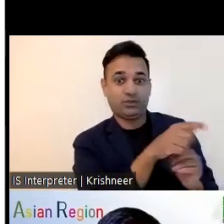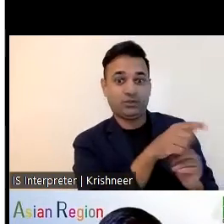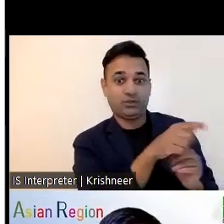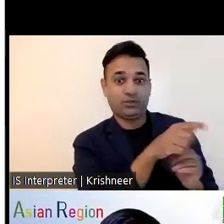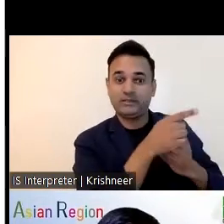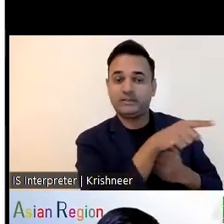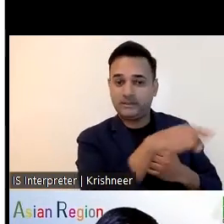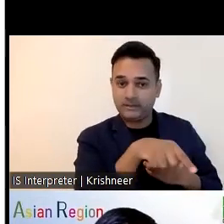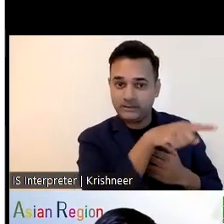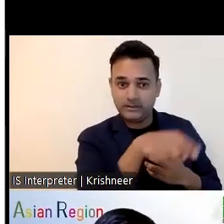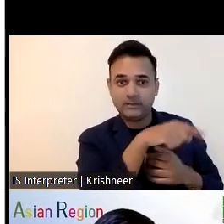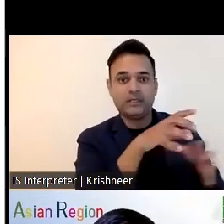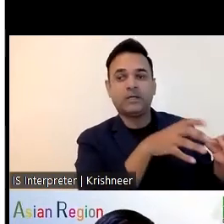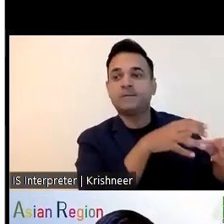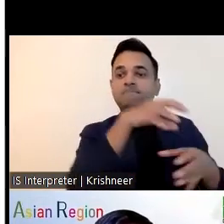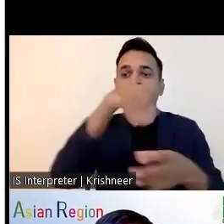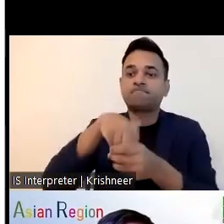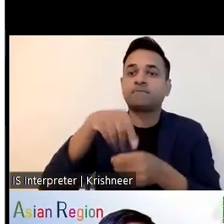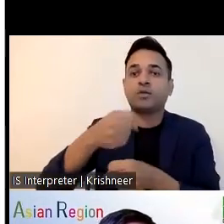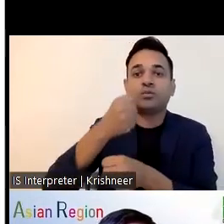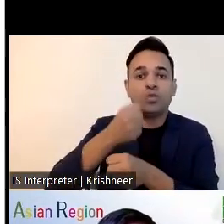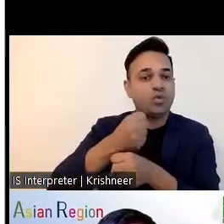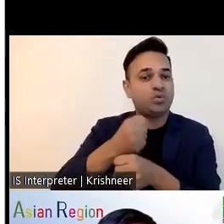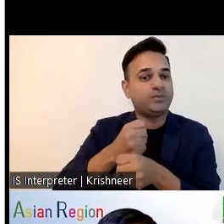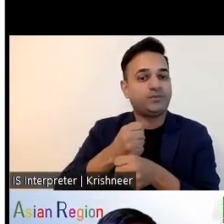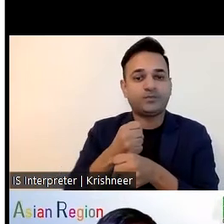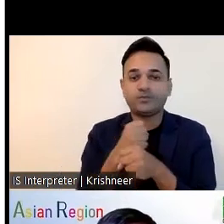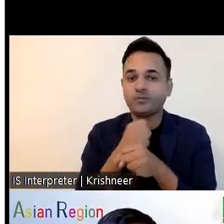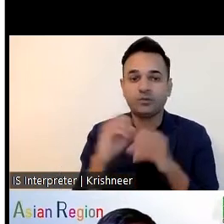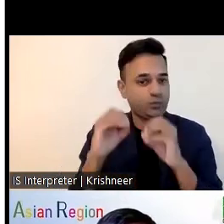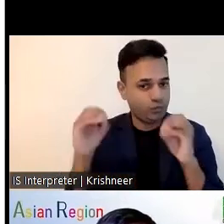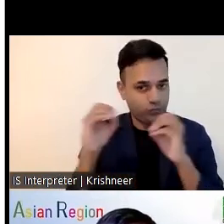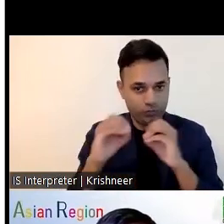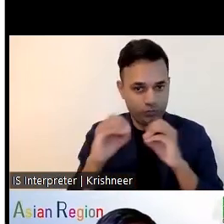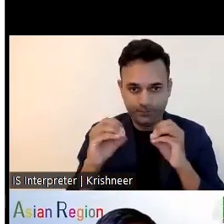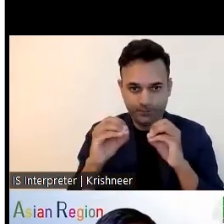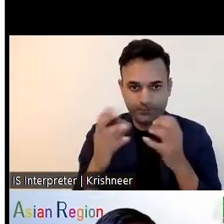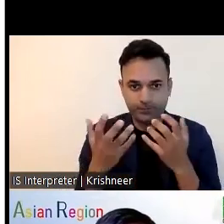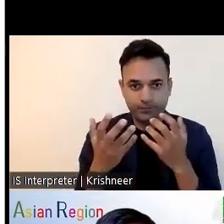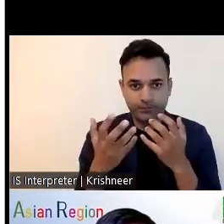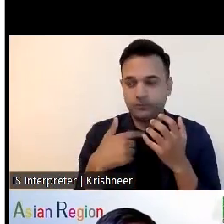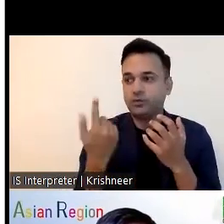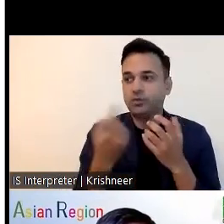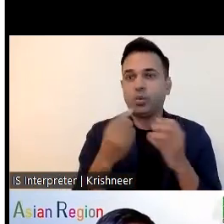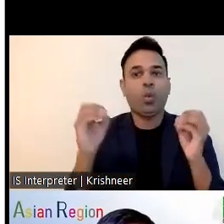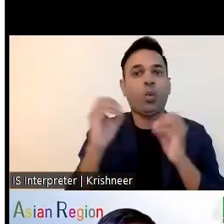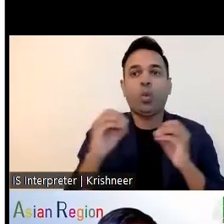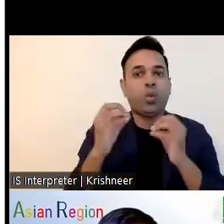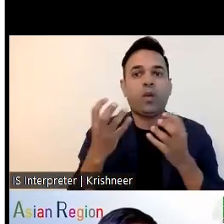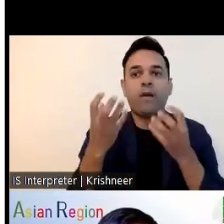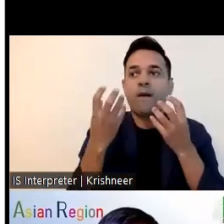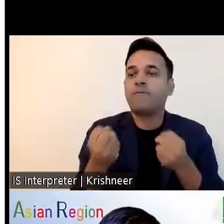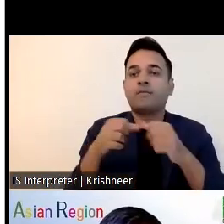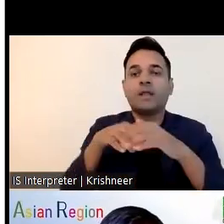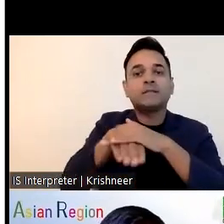about the reasonable competition and persons with disabilities are getting less family in the same level of job uh